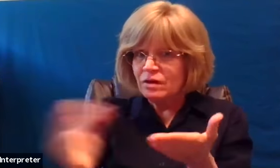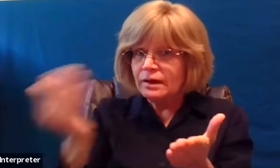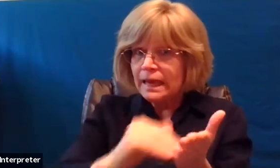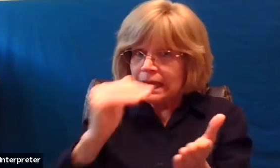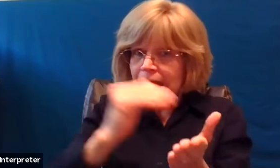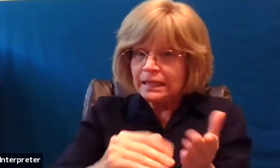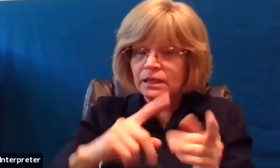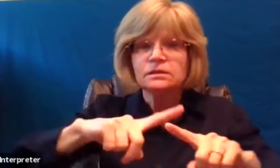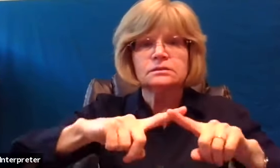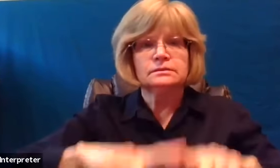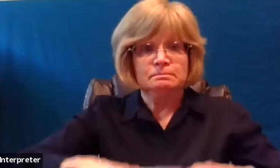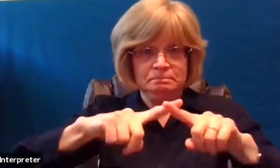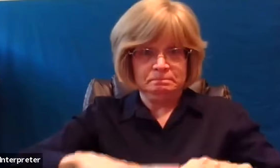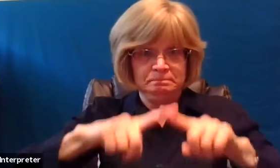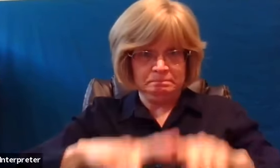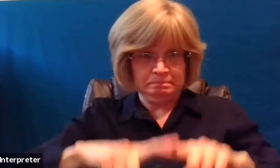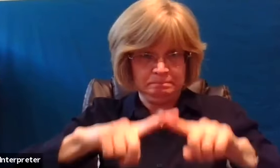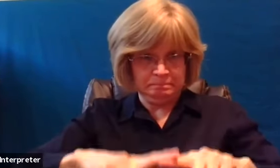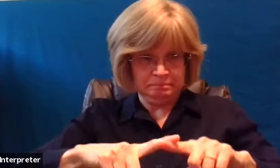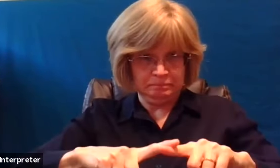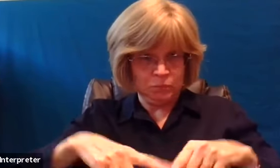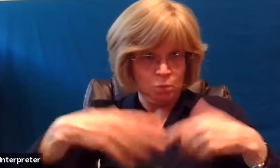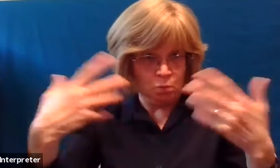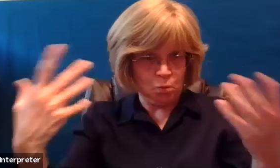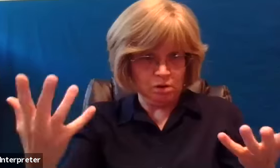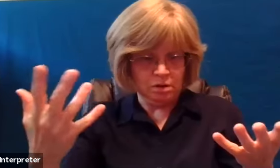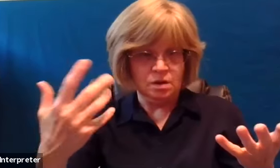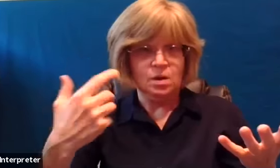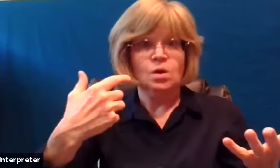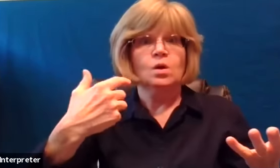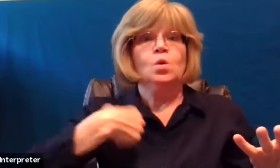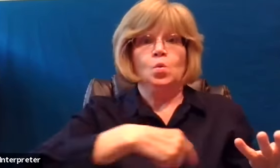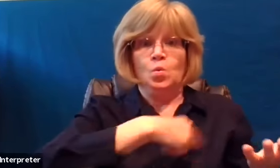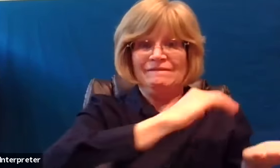depends upon us extending forgiveness when we're wrong